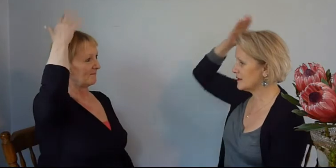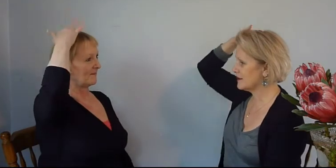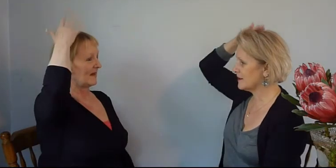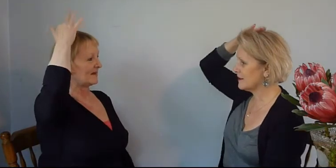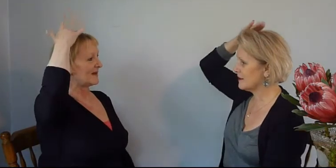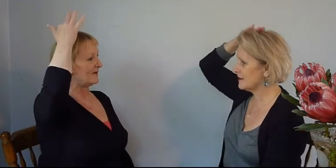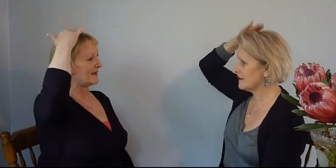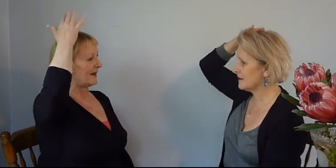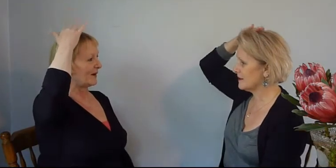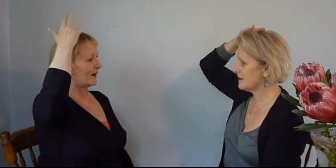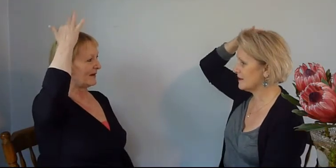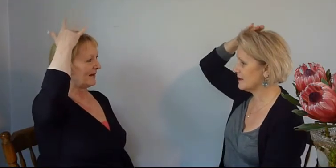It's safe to let it go now.